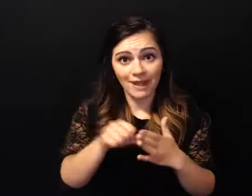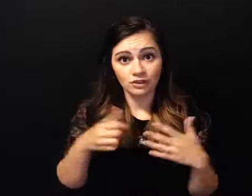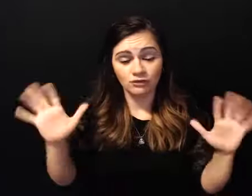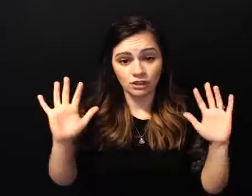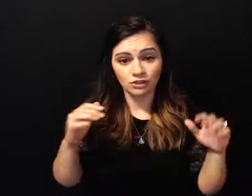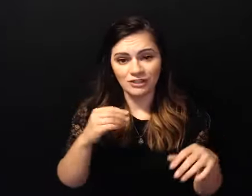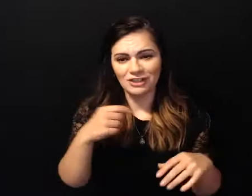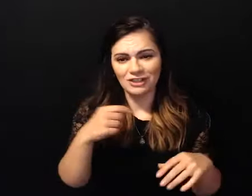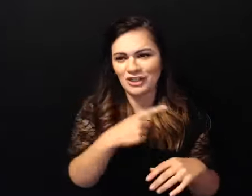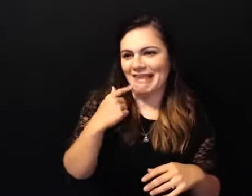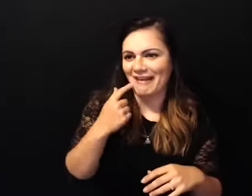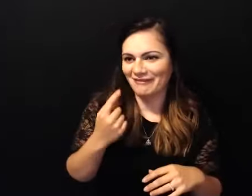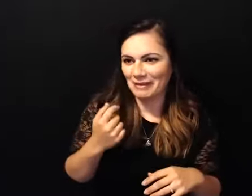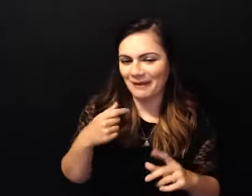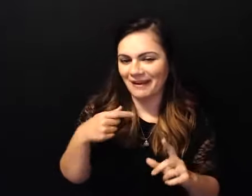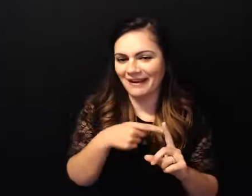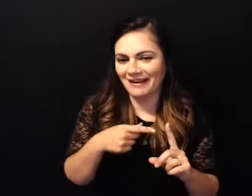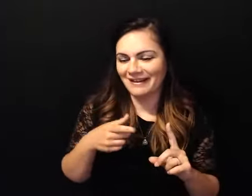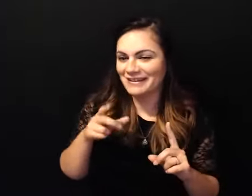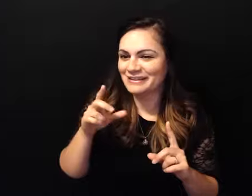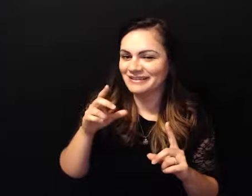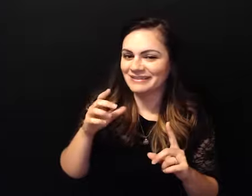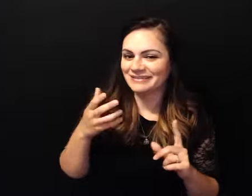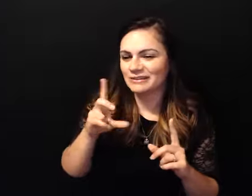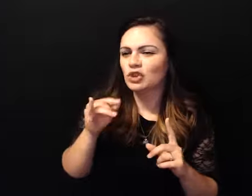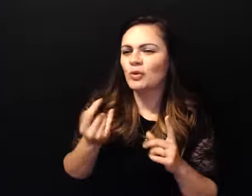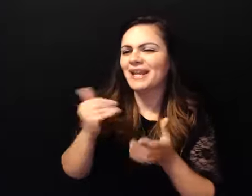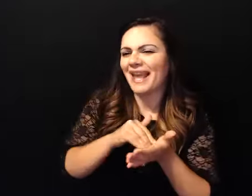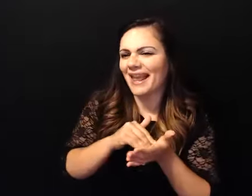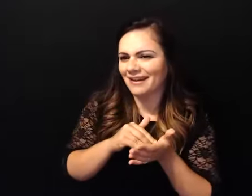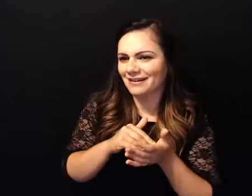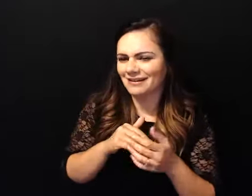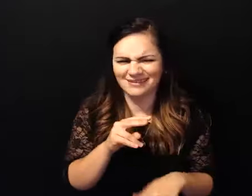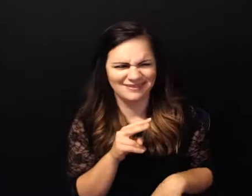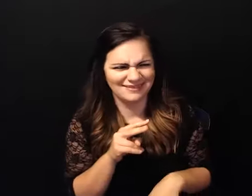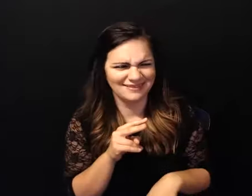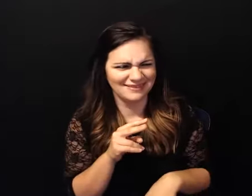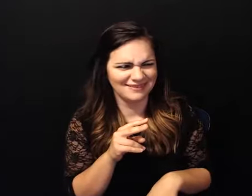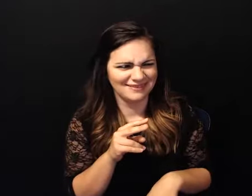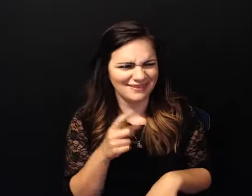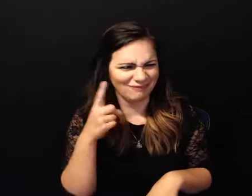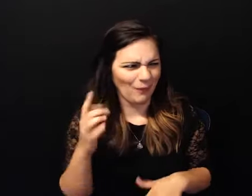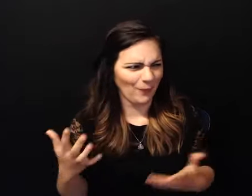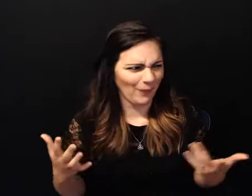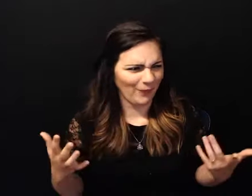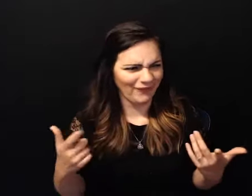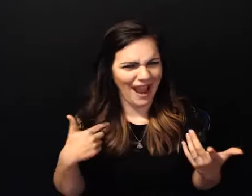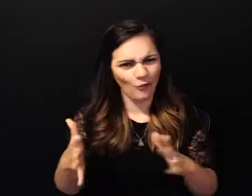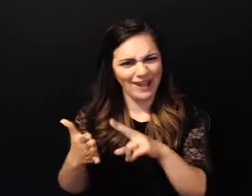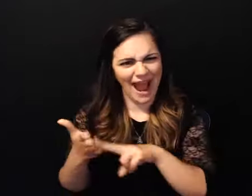chuckled and said you know do it again in a different color and i thought well that's stupid and i went back and you know i took a couple